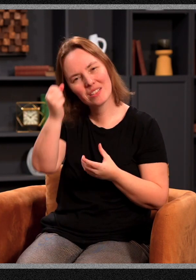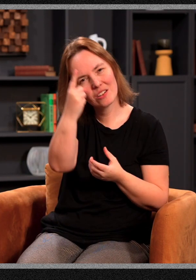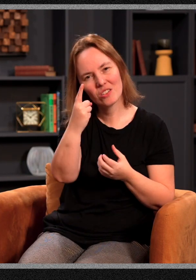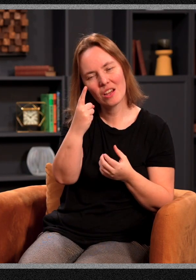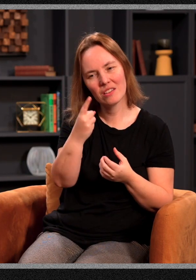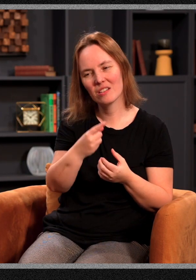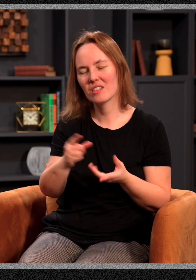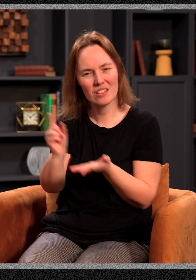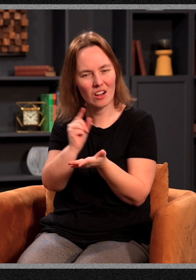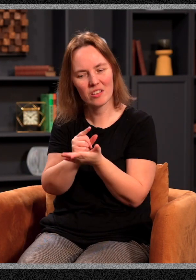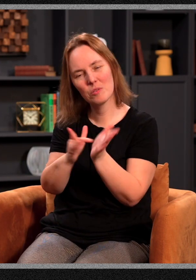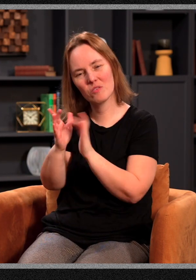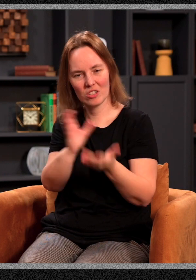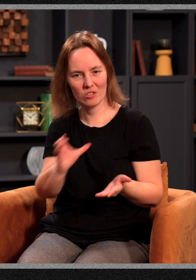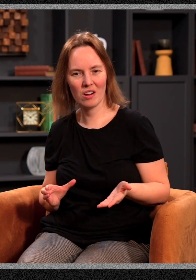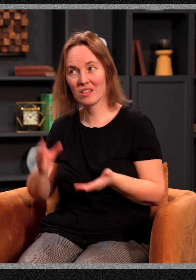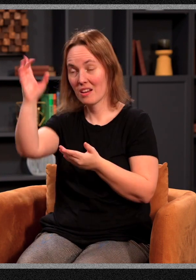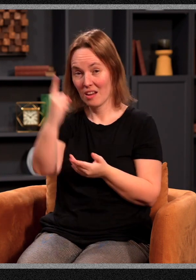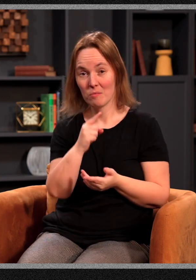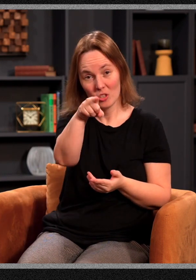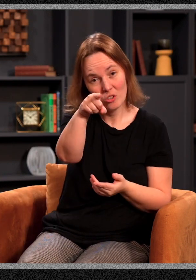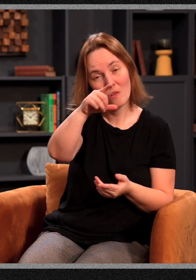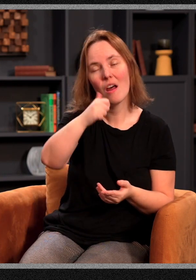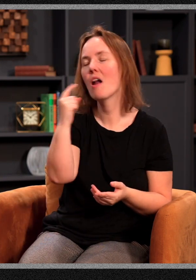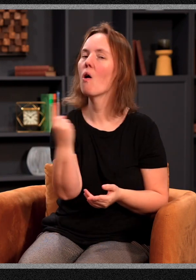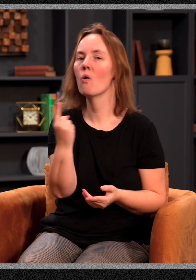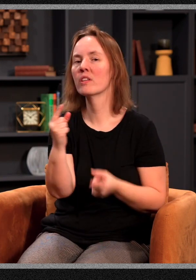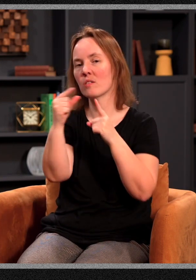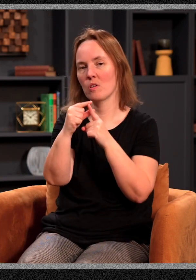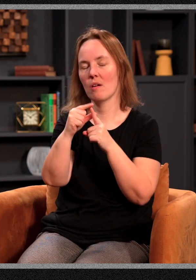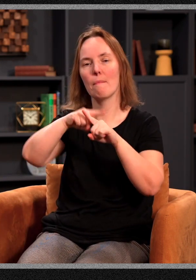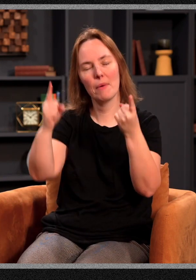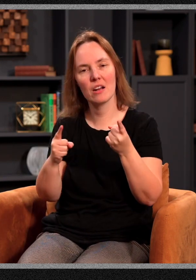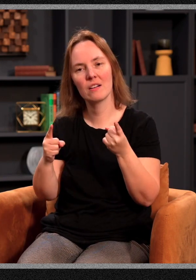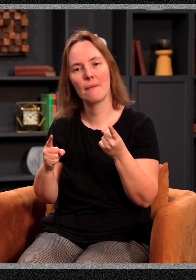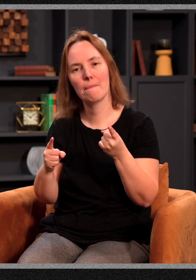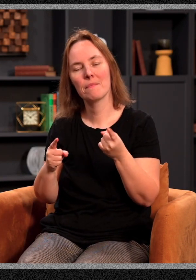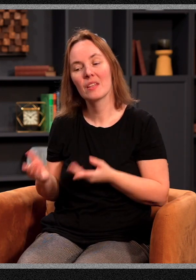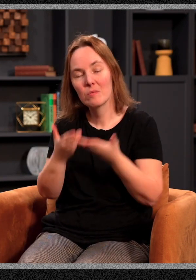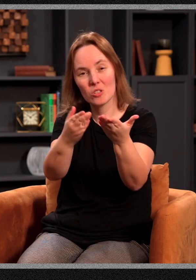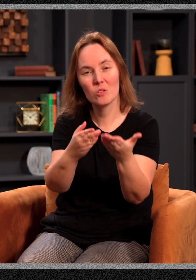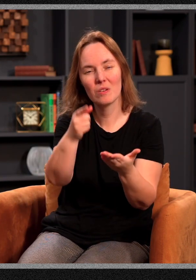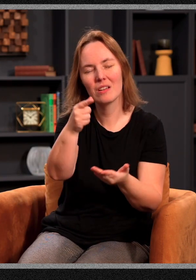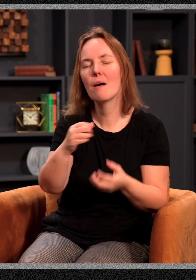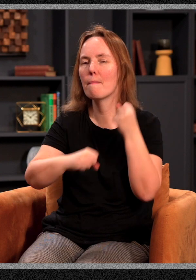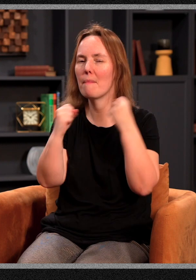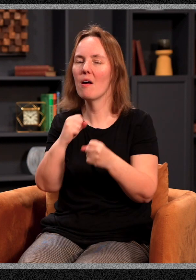that just as the gospel of Jesus Christ came to you not only in word, but also came to you in power